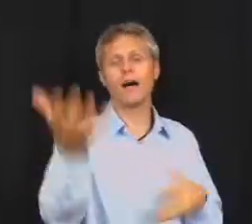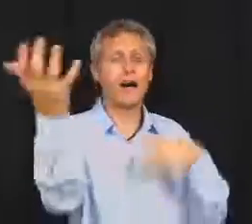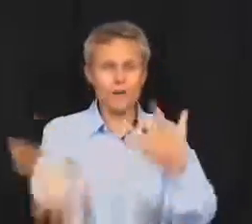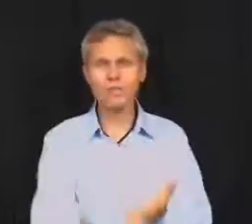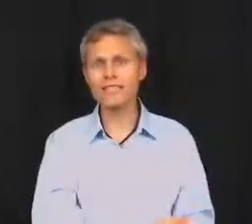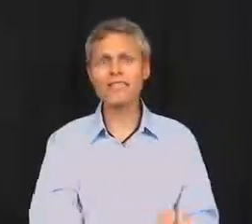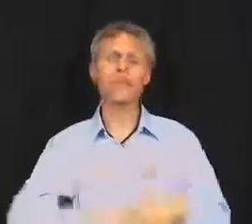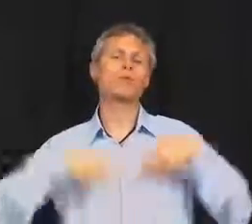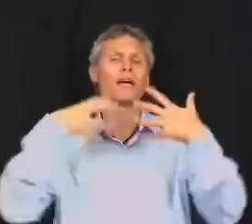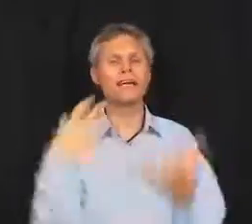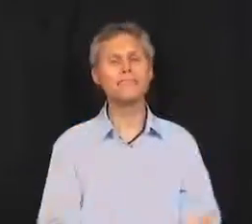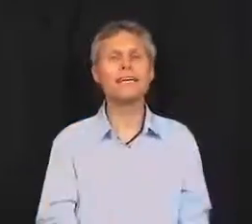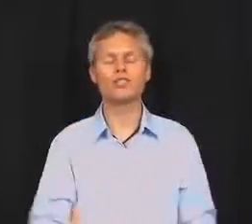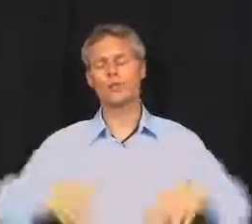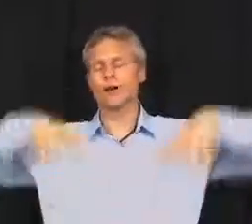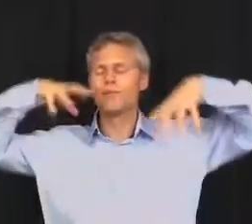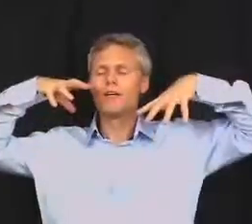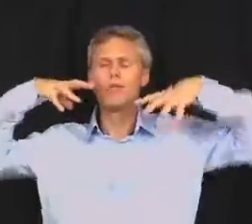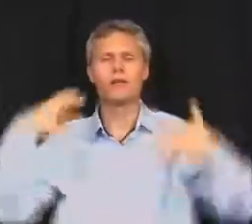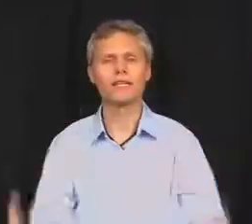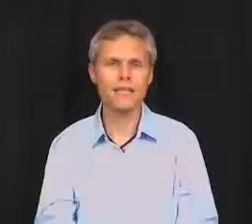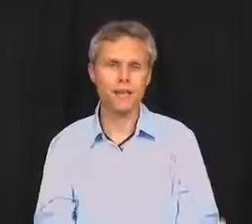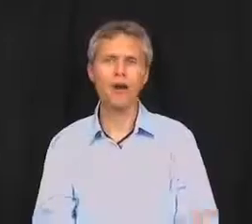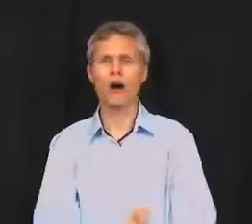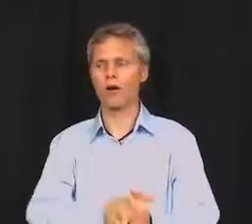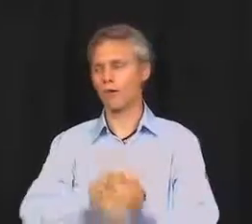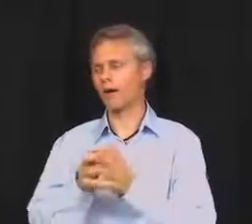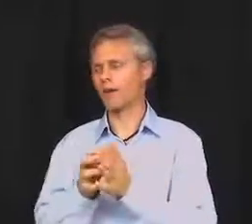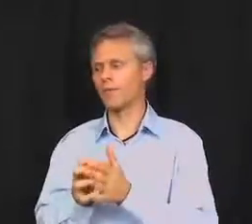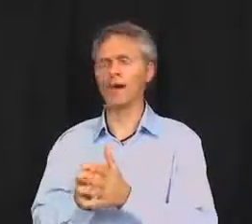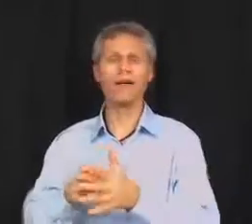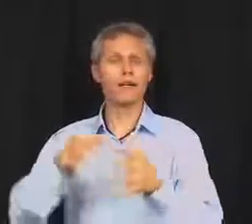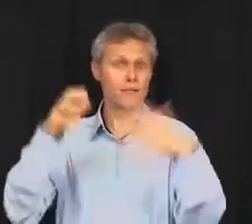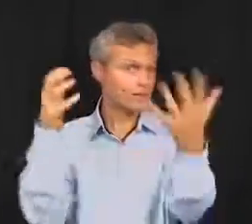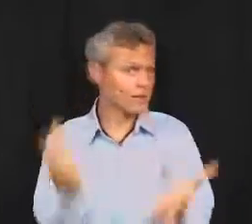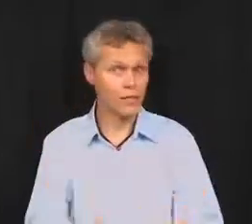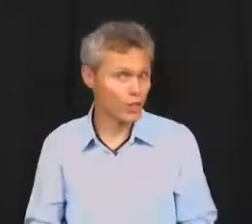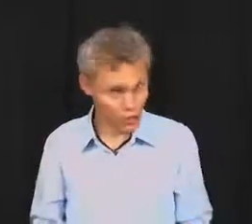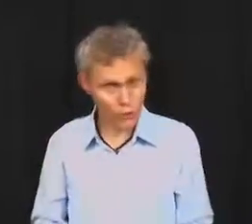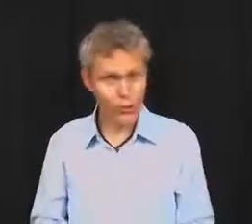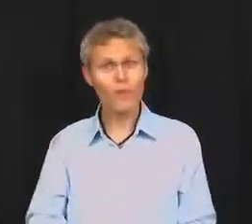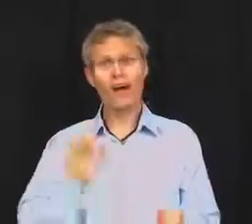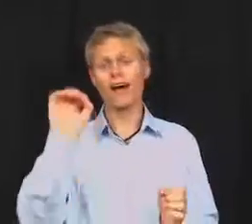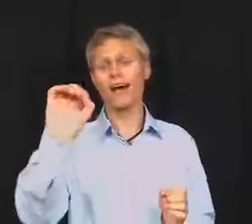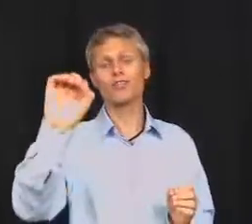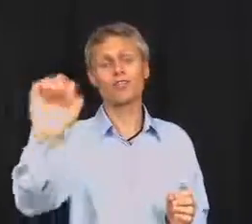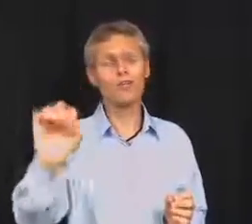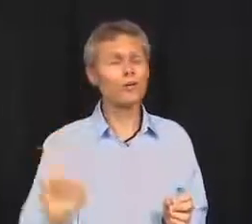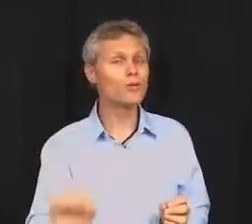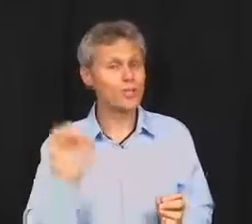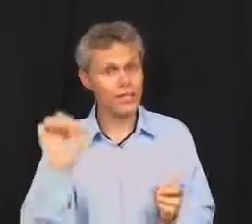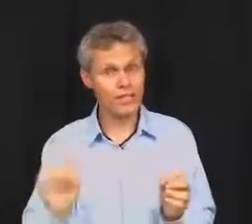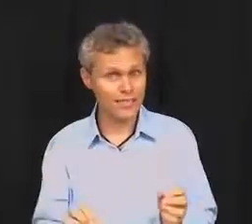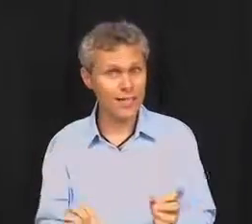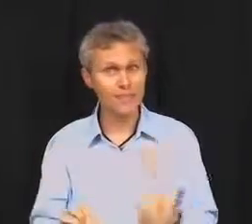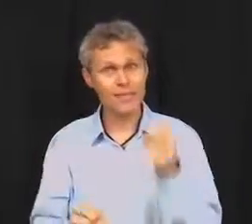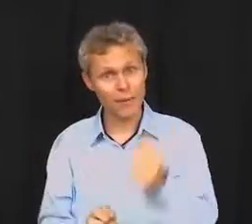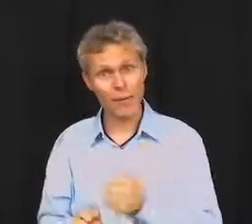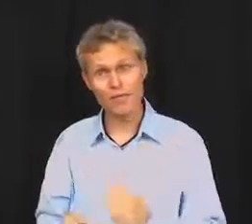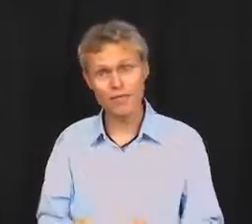I use these steps when I teach, when I'm doing a seminar or when I'm teaching you. I actually use each of the steps that I'm going to